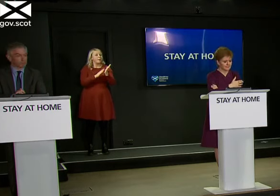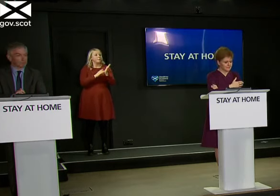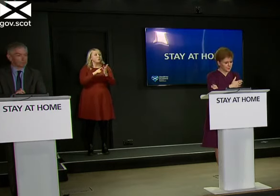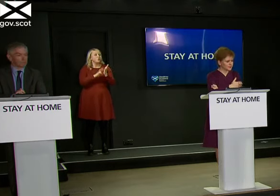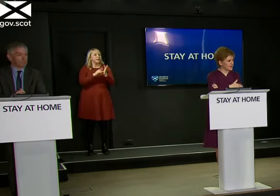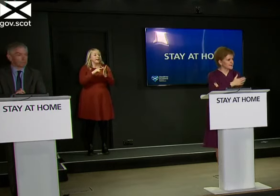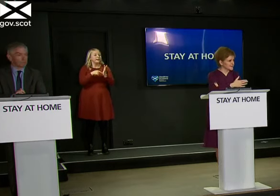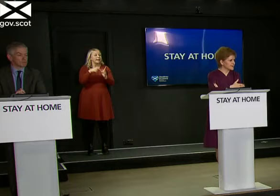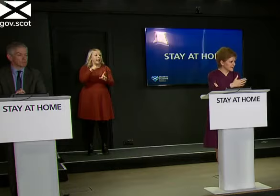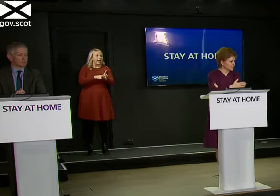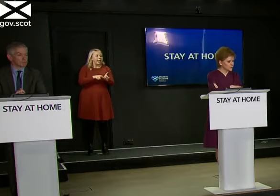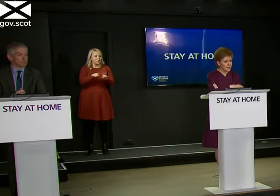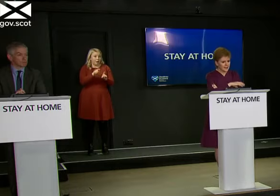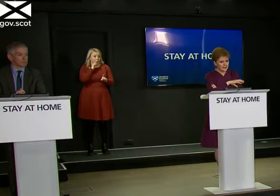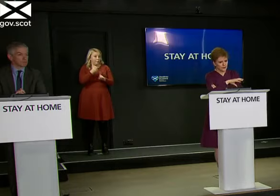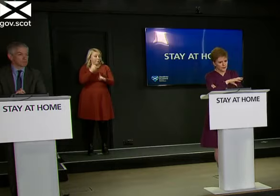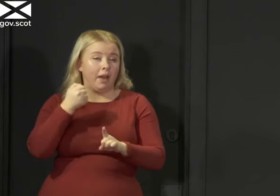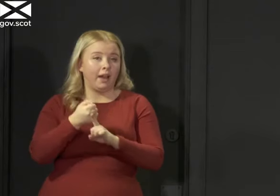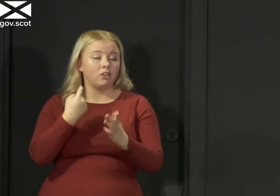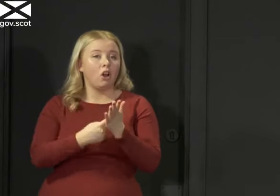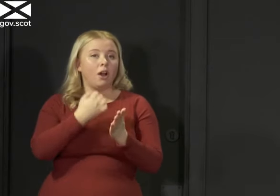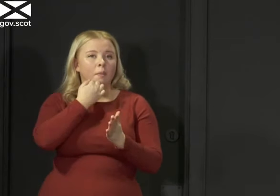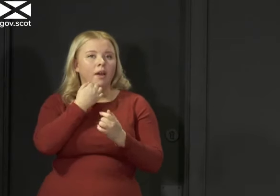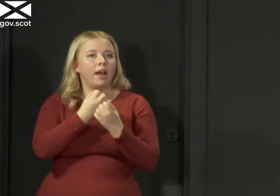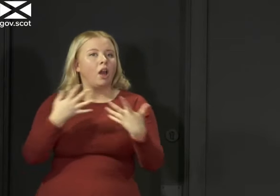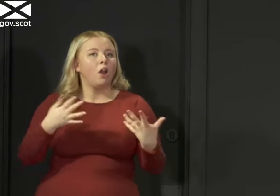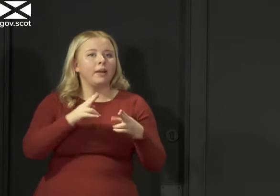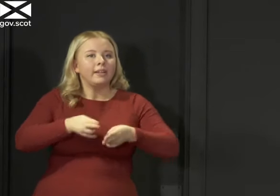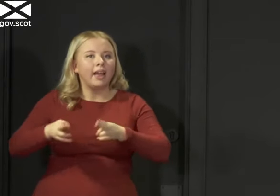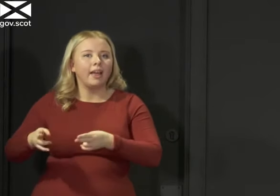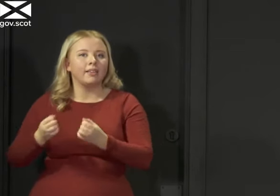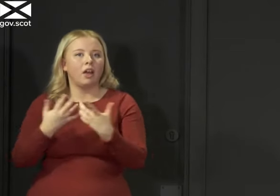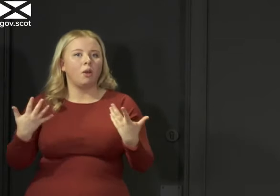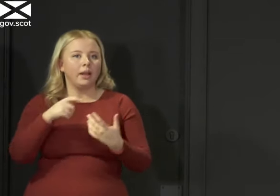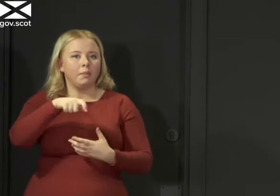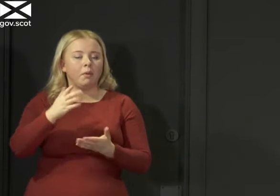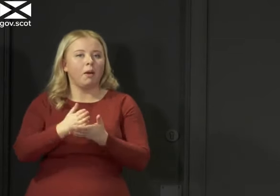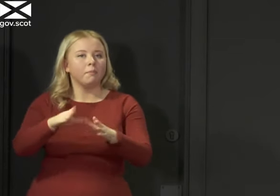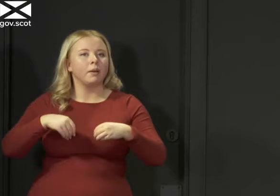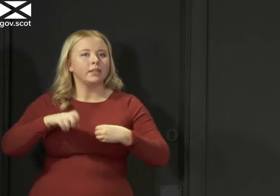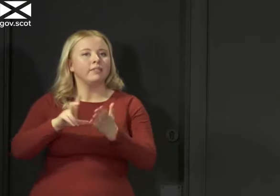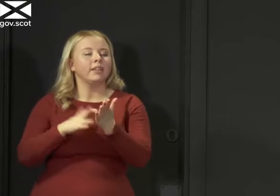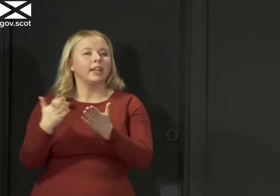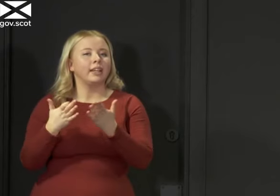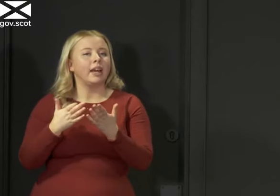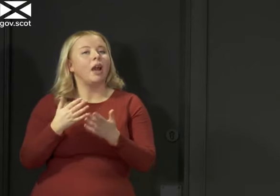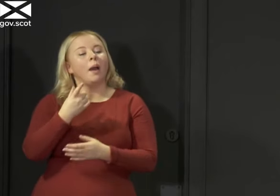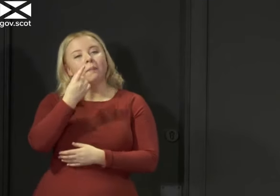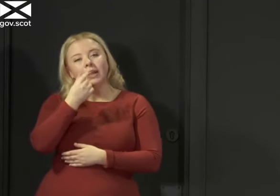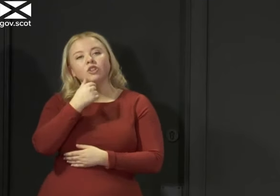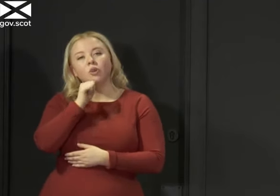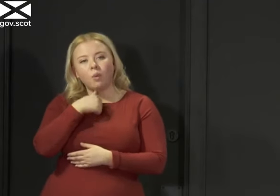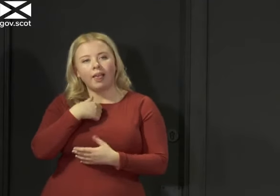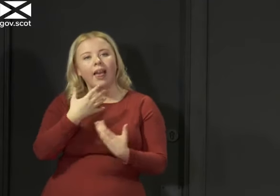and numbers of cases and deaths. So, you know, there may well be a factor there, which is what he has said, but